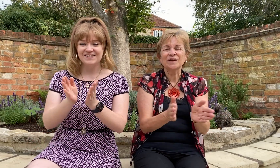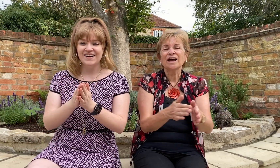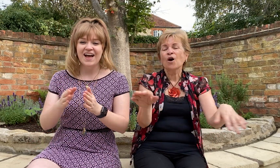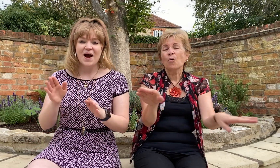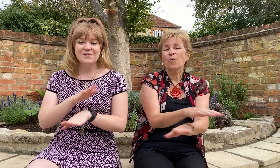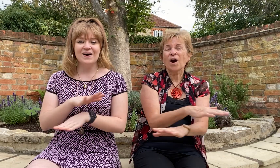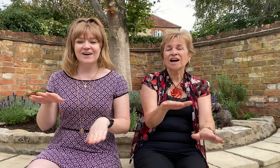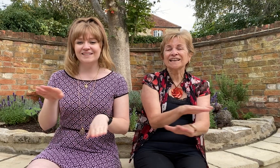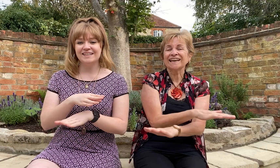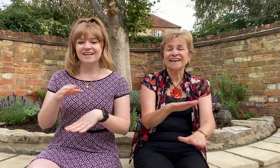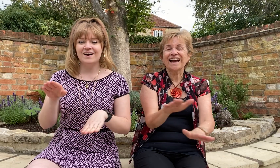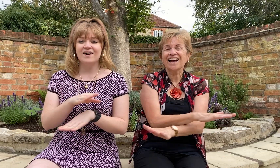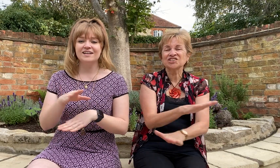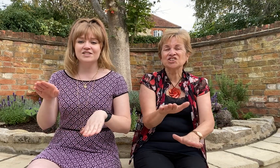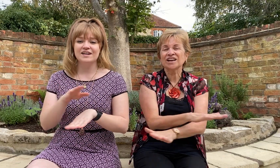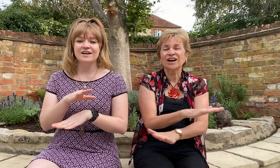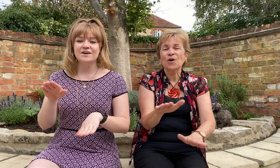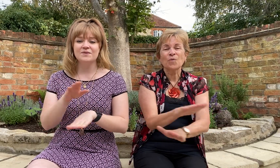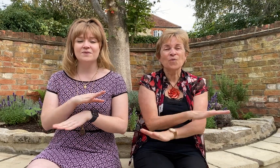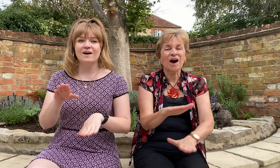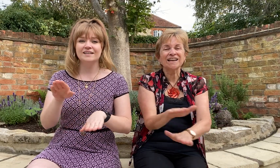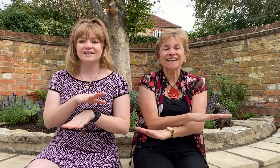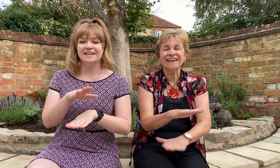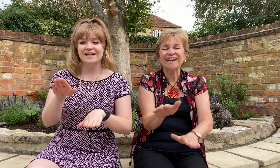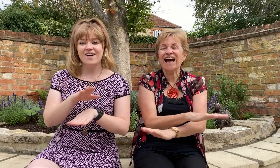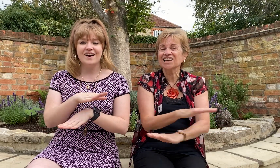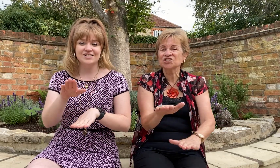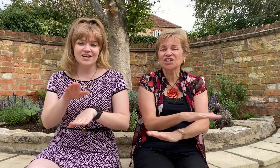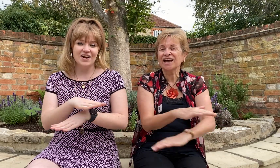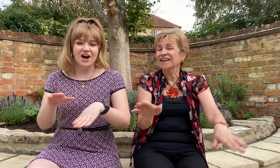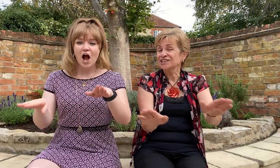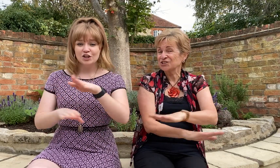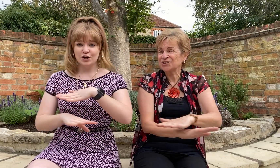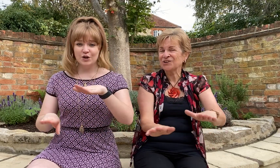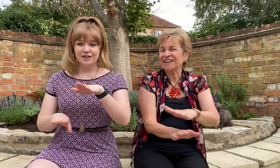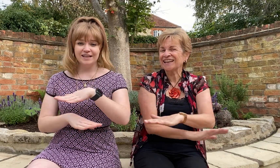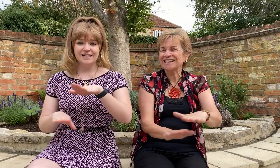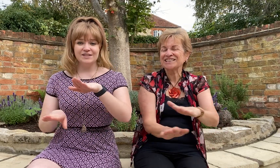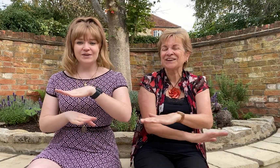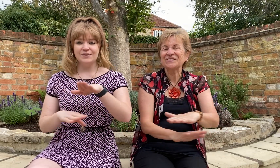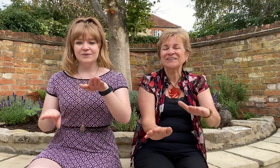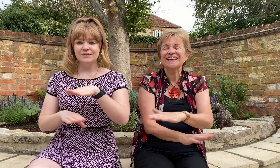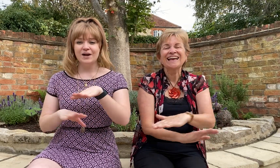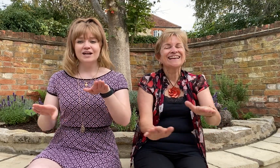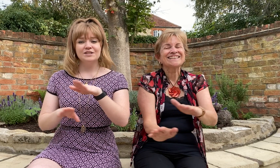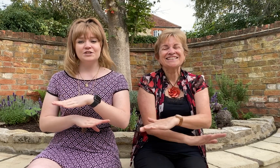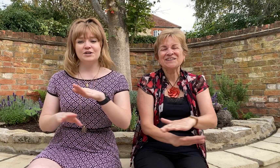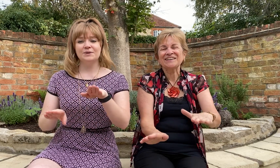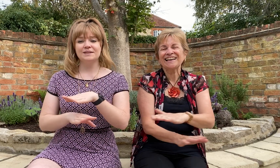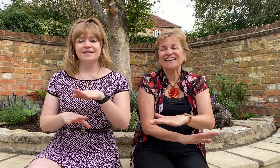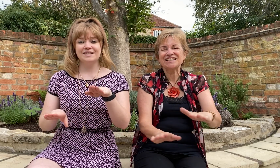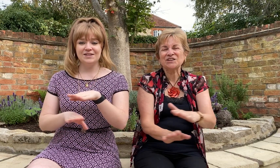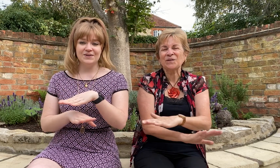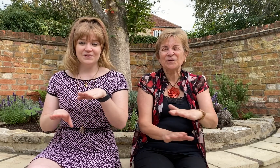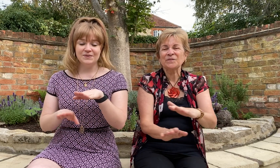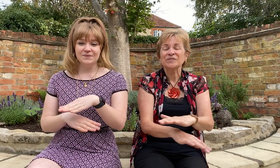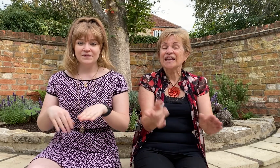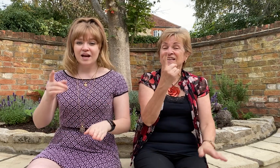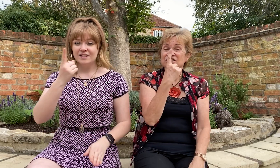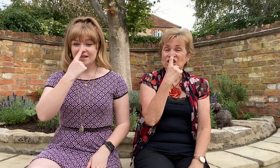Waddley Archer, Waddley Archer Doodly-doo, doodly-doo It's